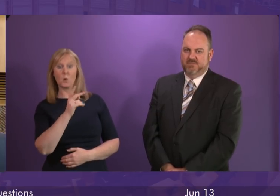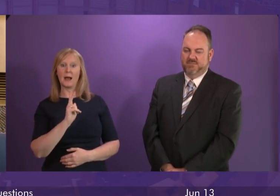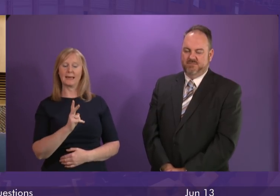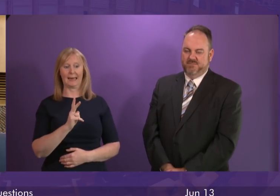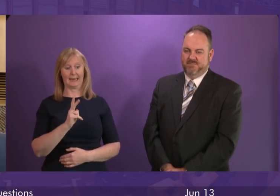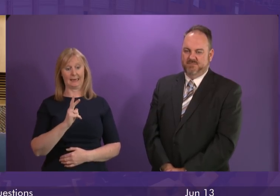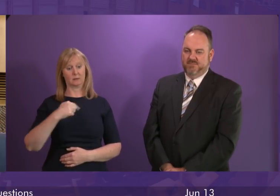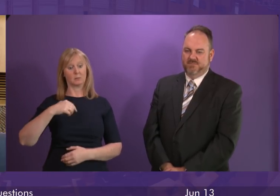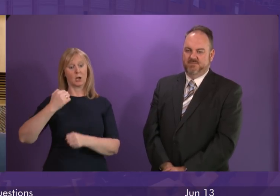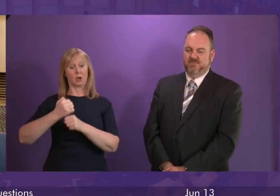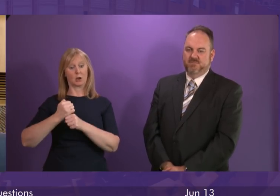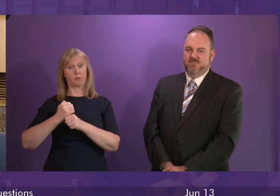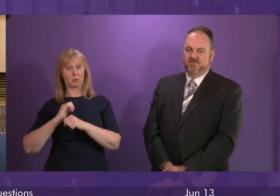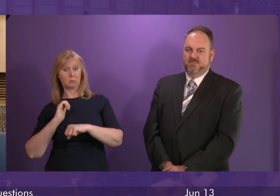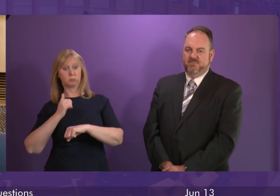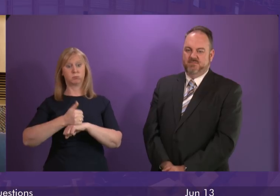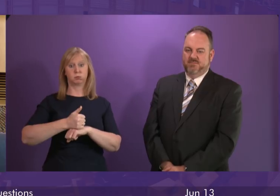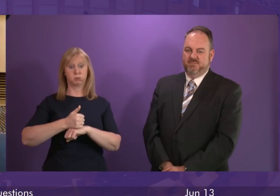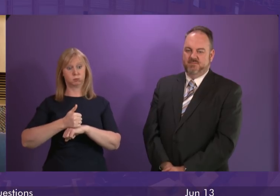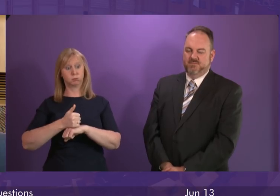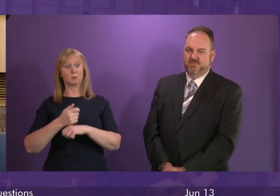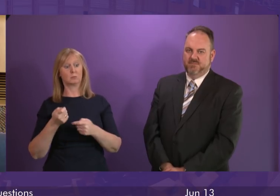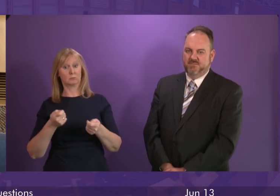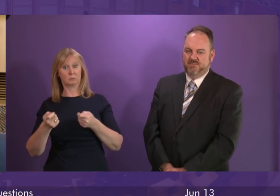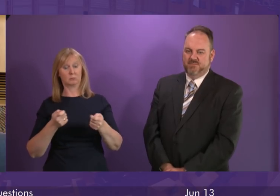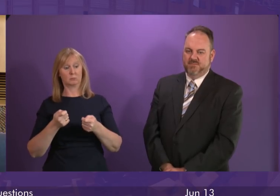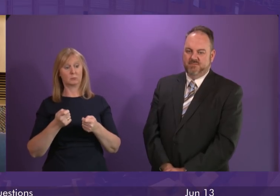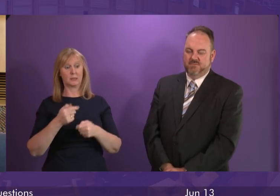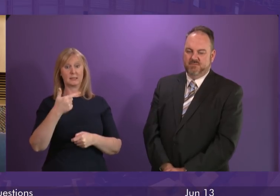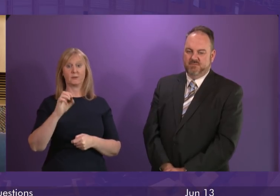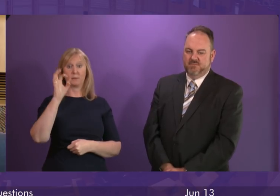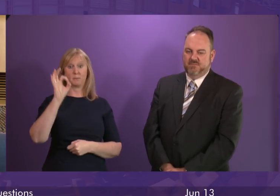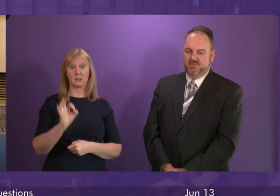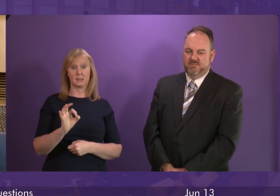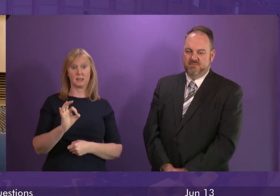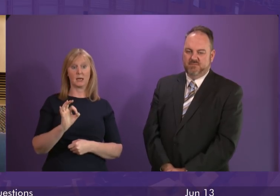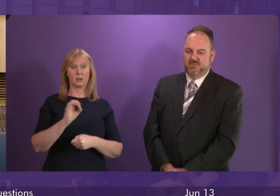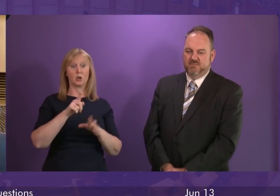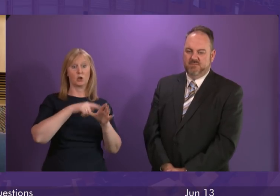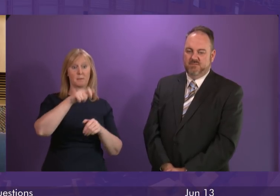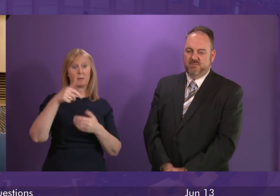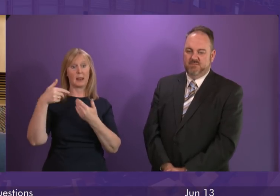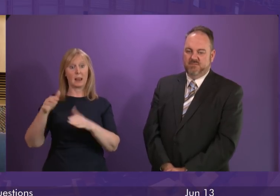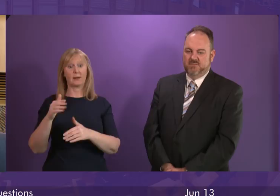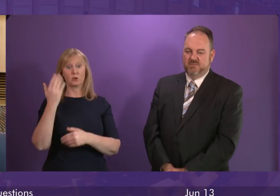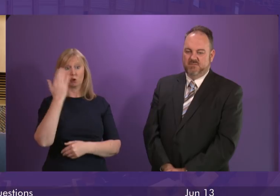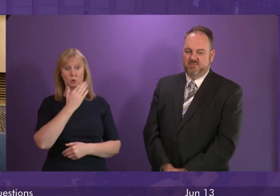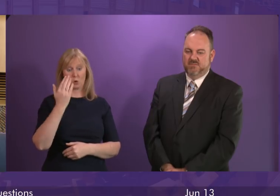this Government took office, just over 70% of young people left school with a Level 5 qualification. That's now